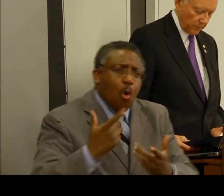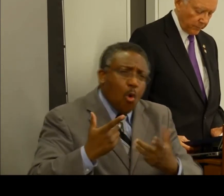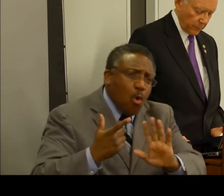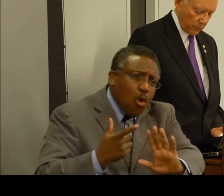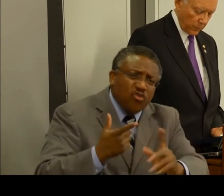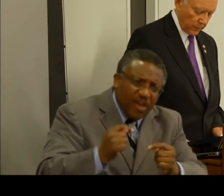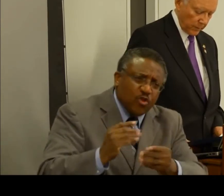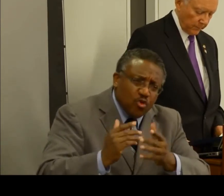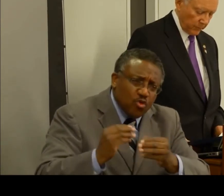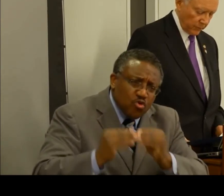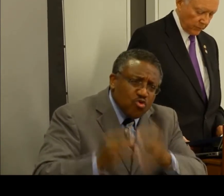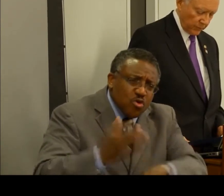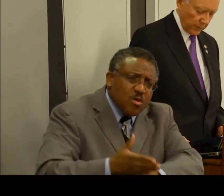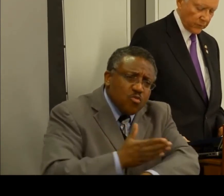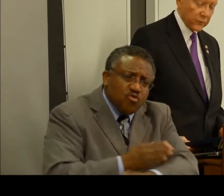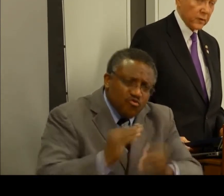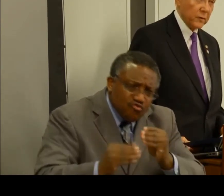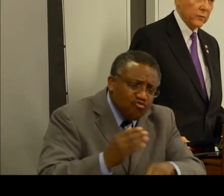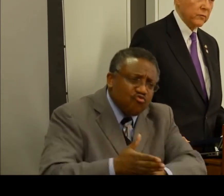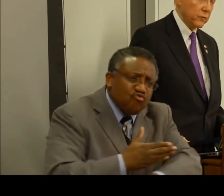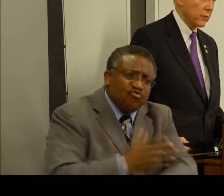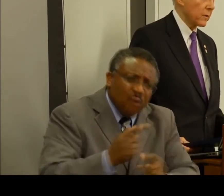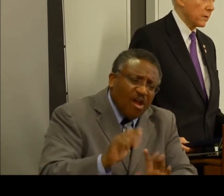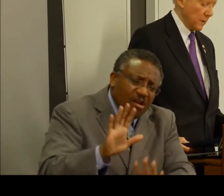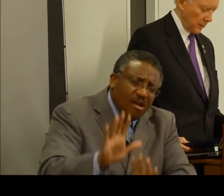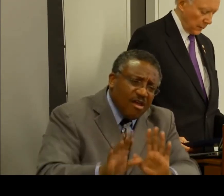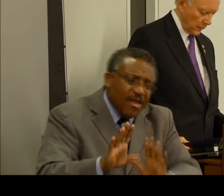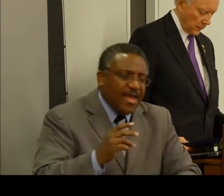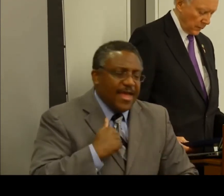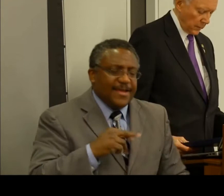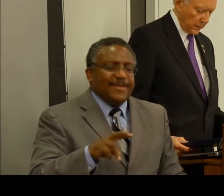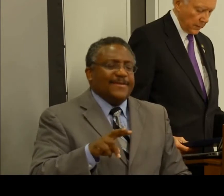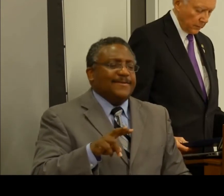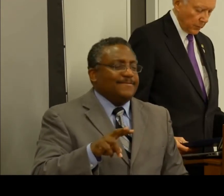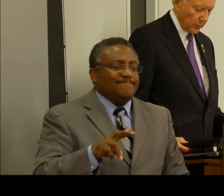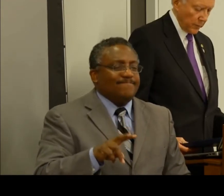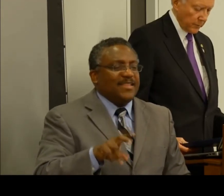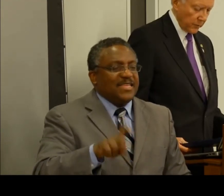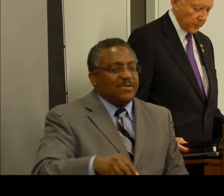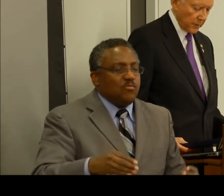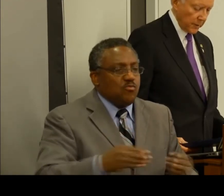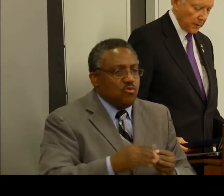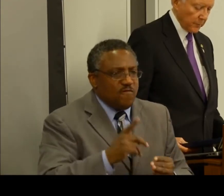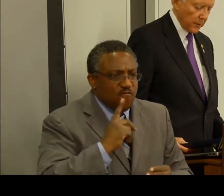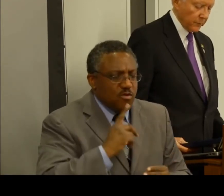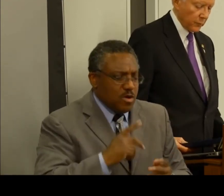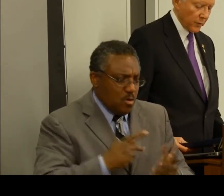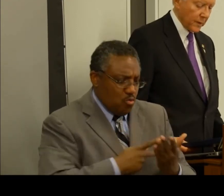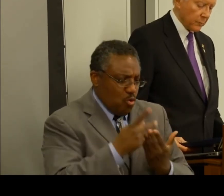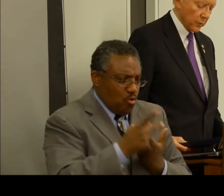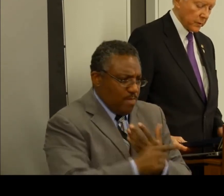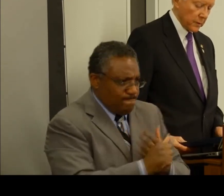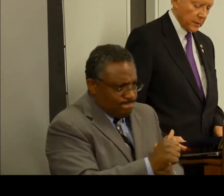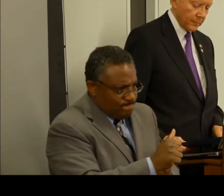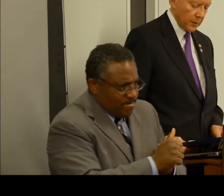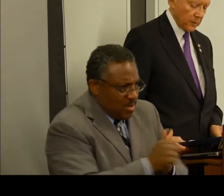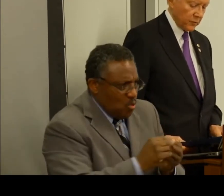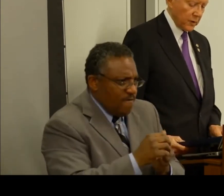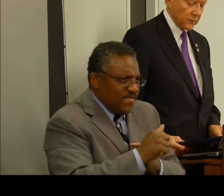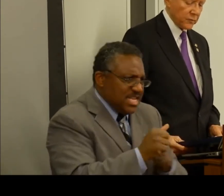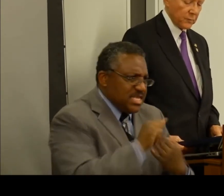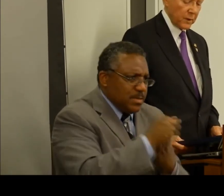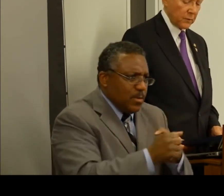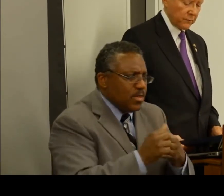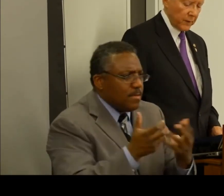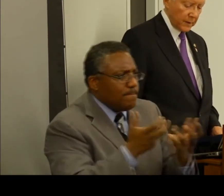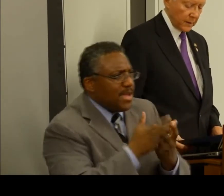I believe that further work and emphasis is necessary to ensure that the program is up to date and becomes more nimble in adapting